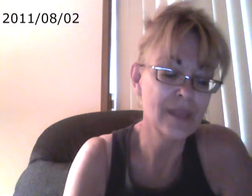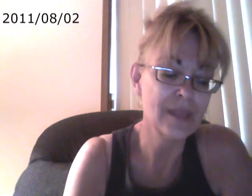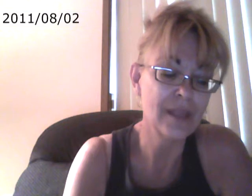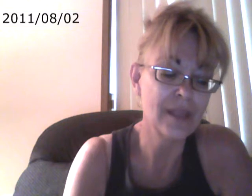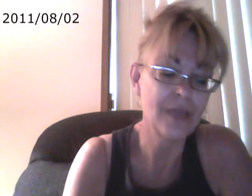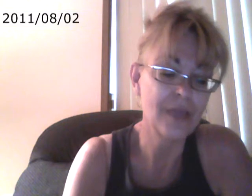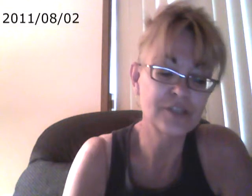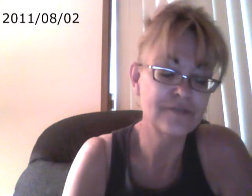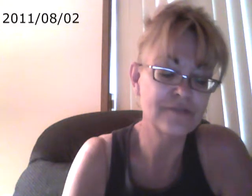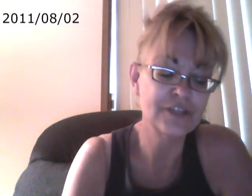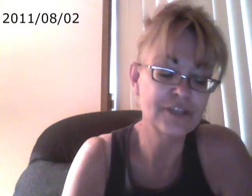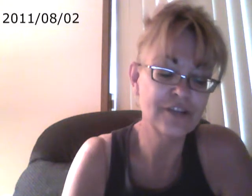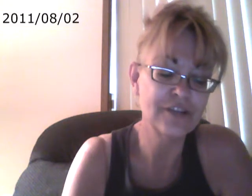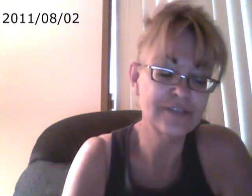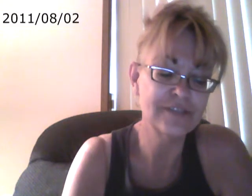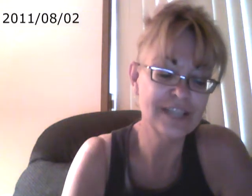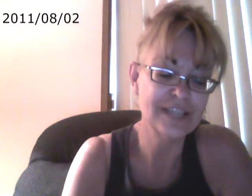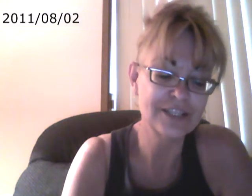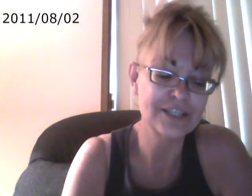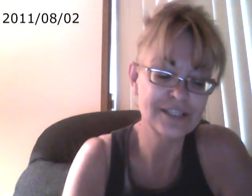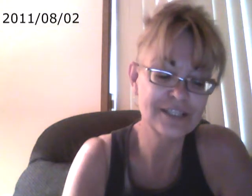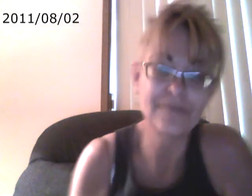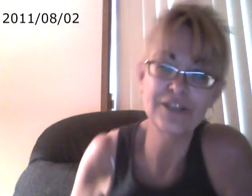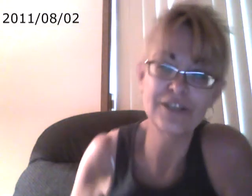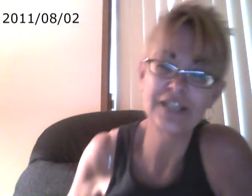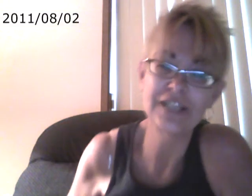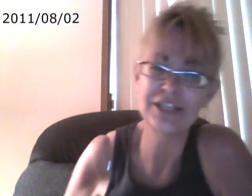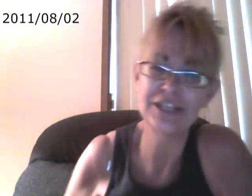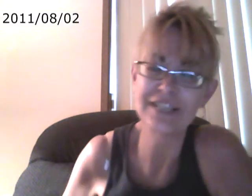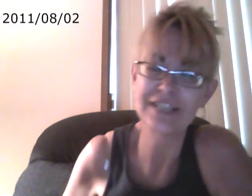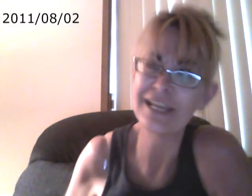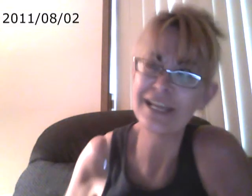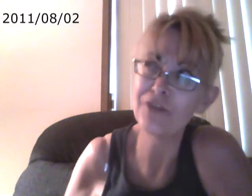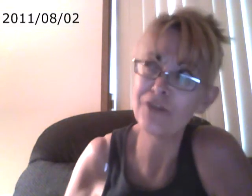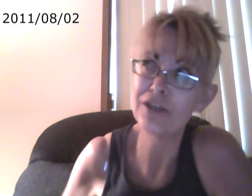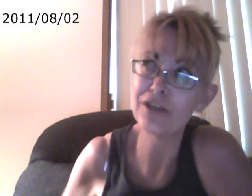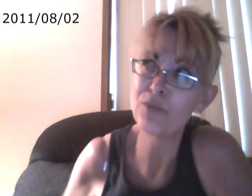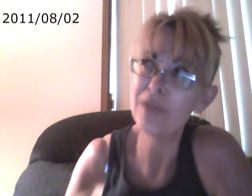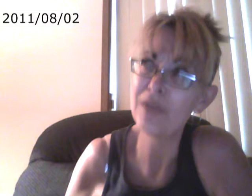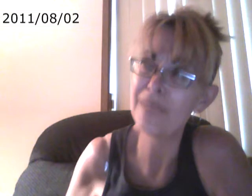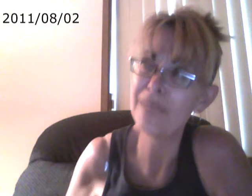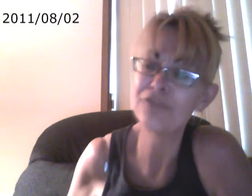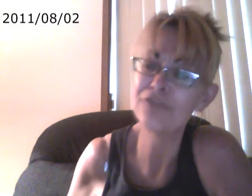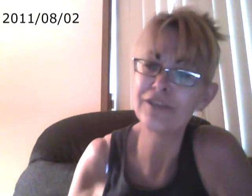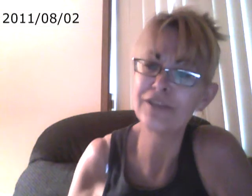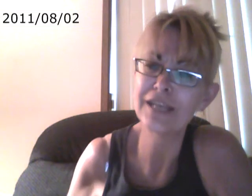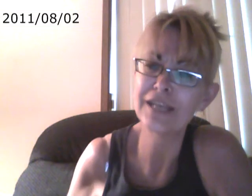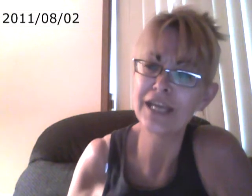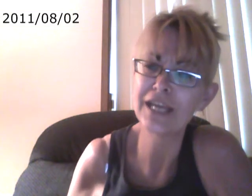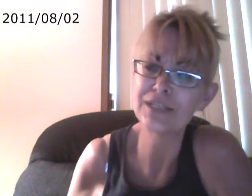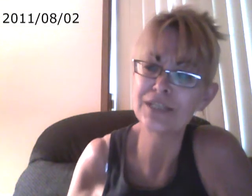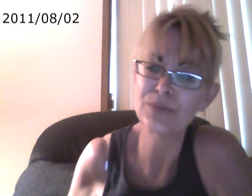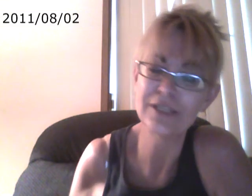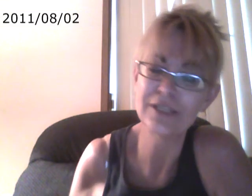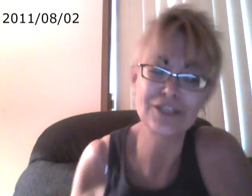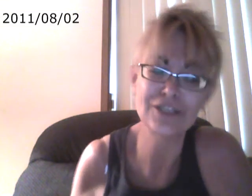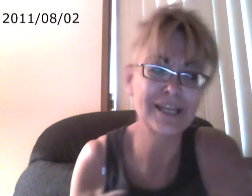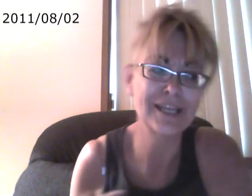I'm just finishing off the touches, some finishing touches, and then I've got the one major thing that I've got to do is just connect